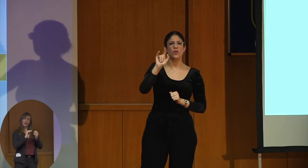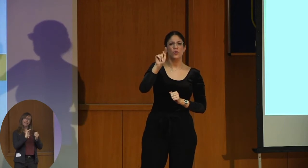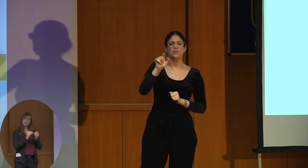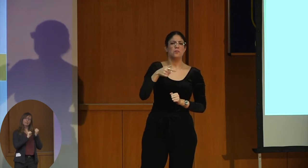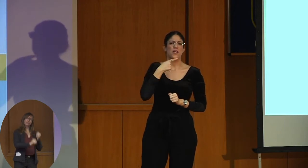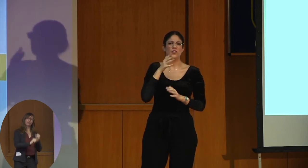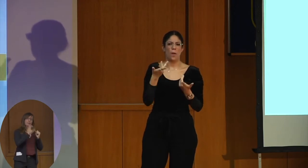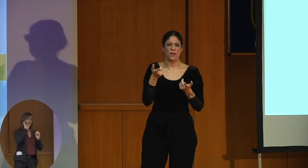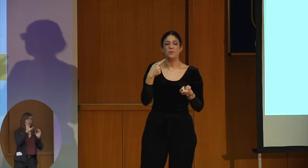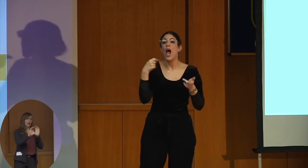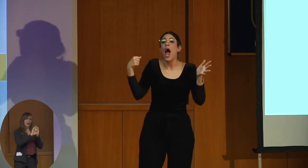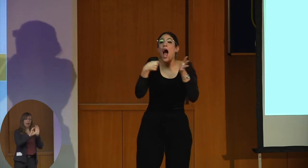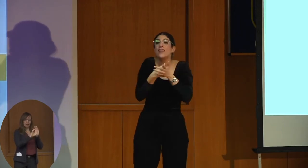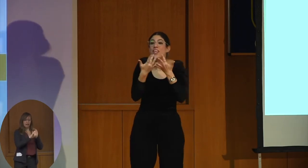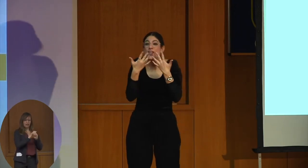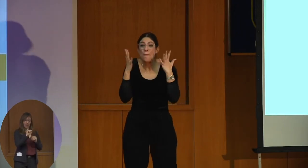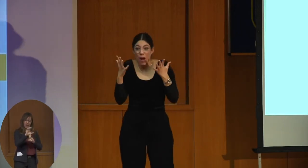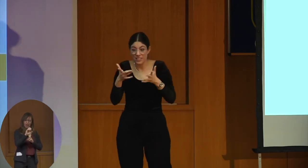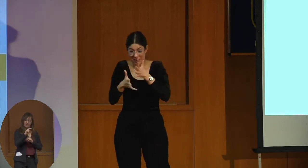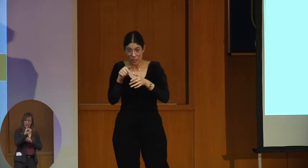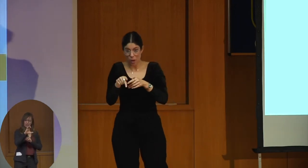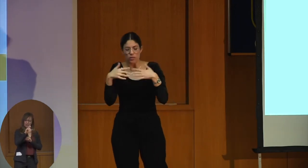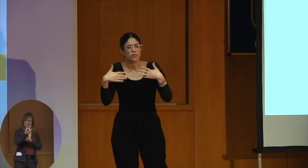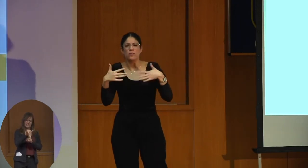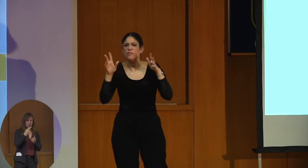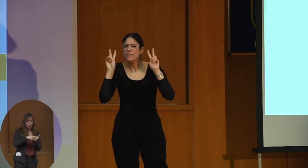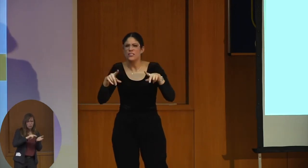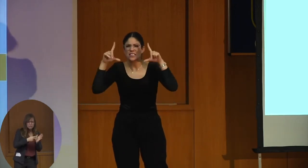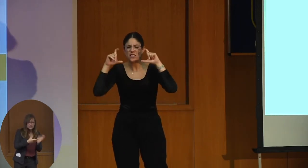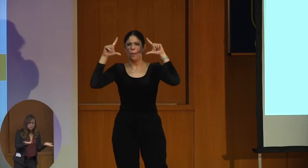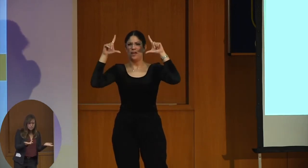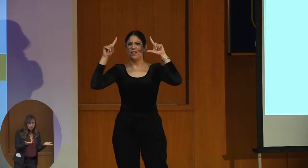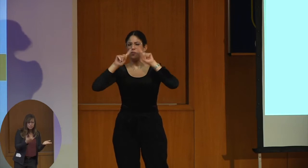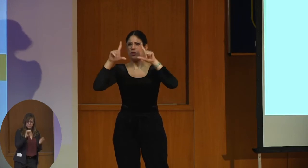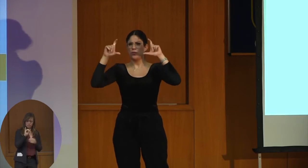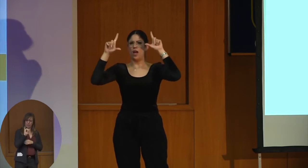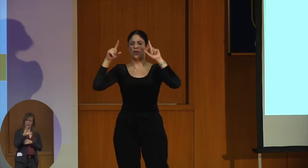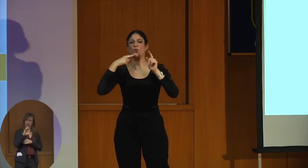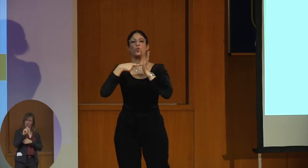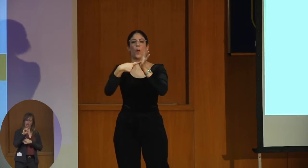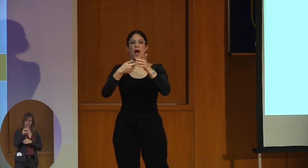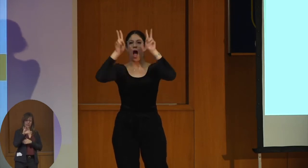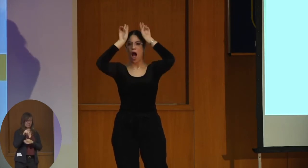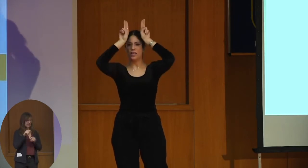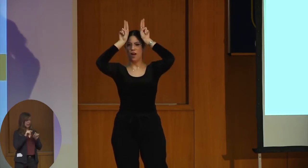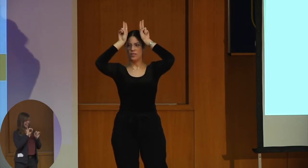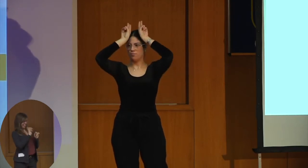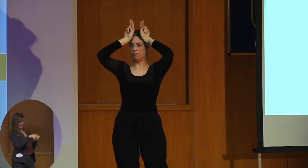Iconicity. Now, what is iconicity? How much this sign looks